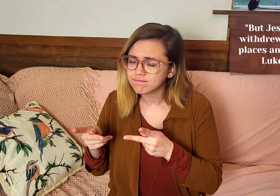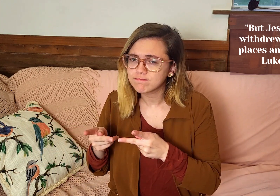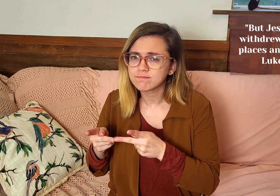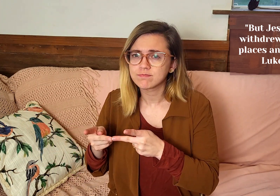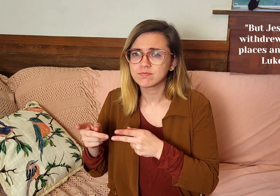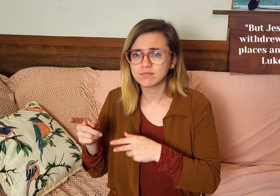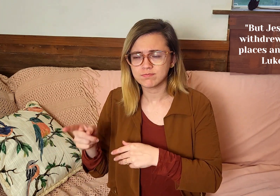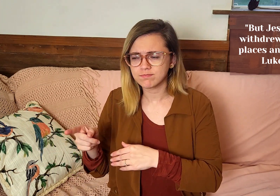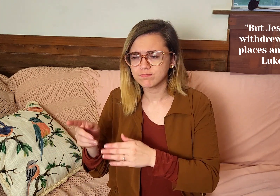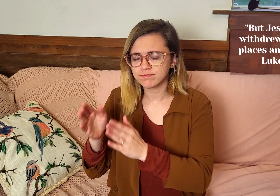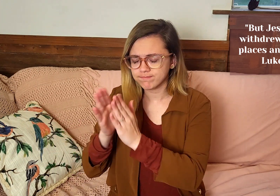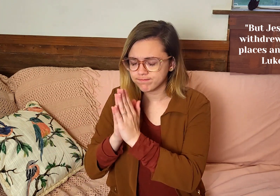prayed.